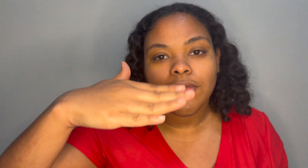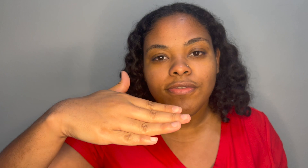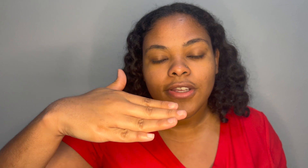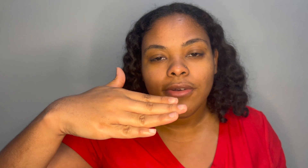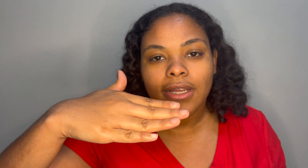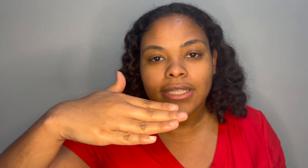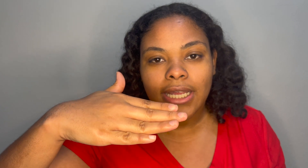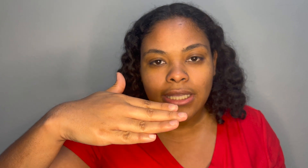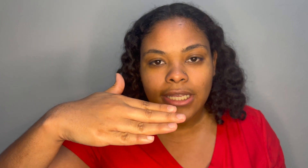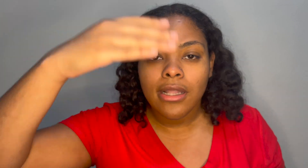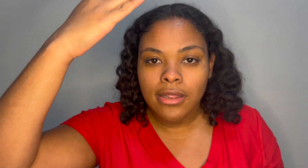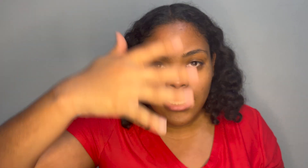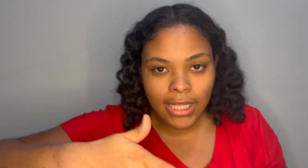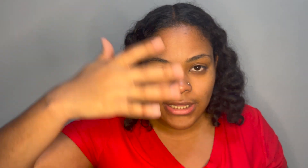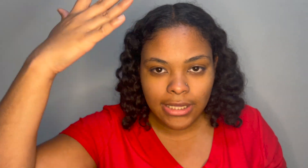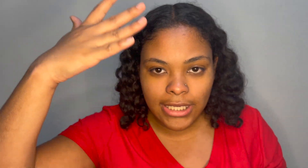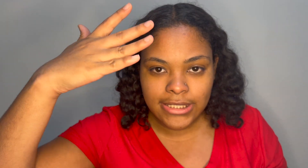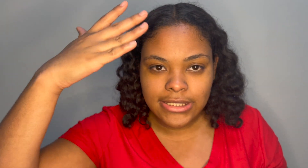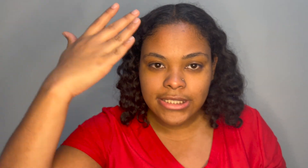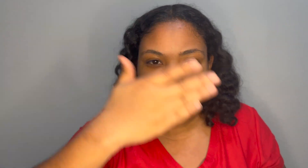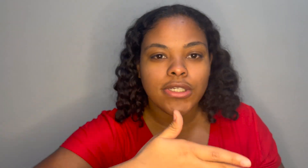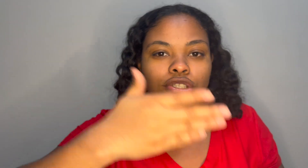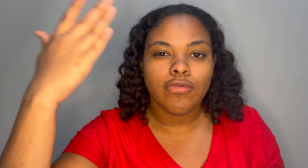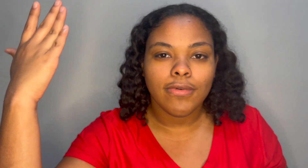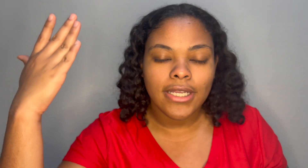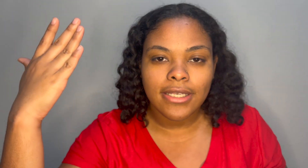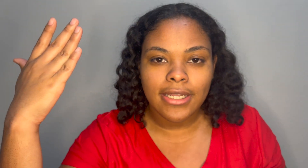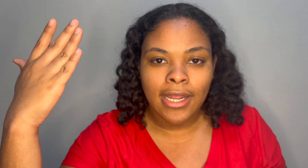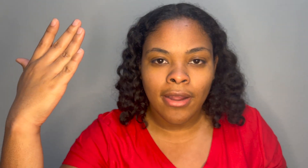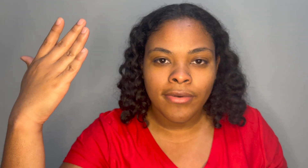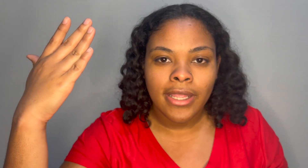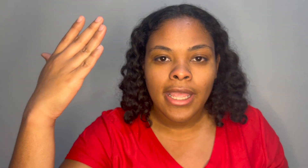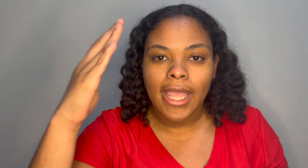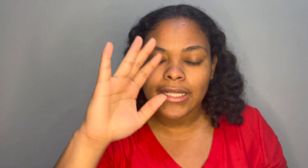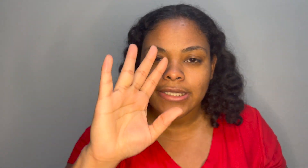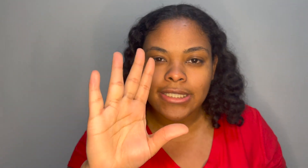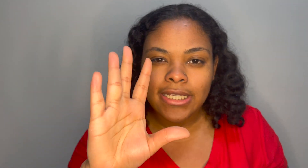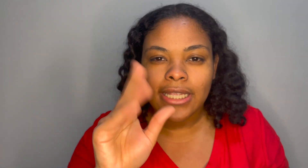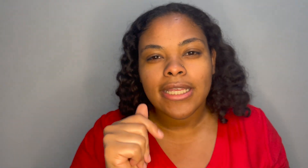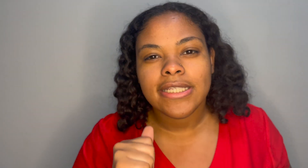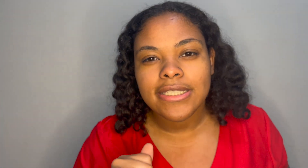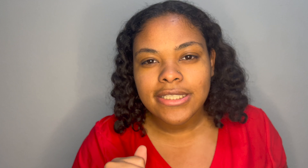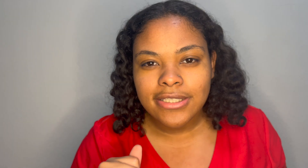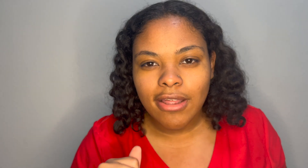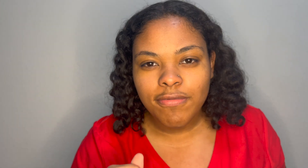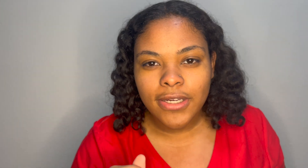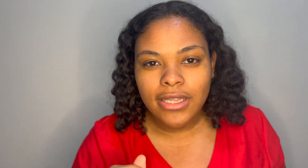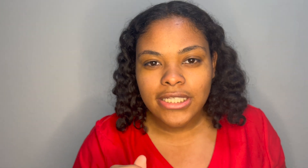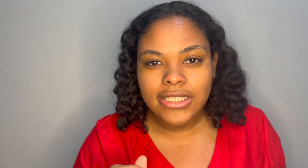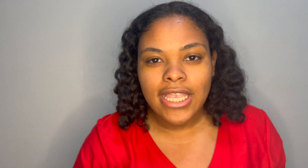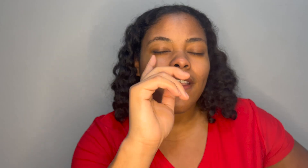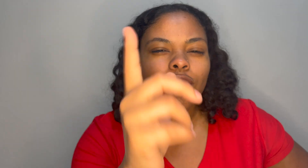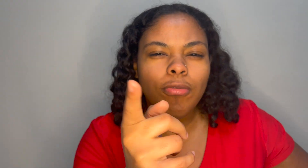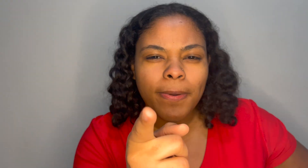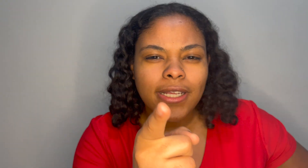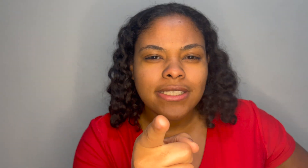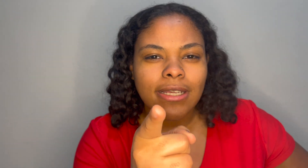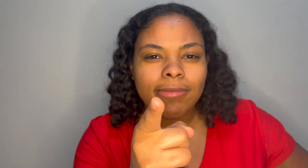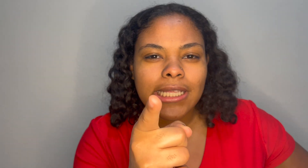figure out that list look at the list and see what you've written down and see is this stuff realistic if you put something